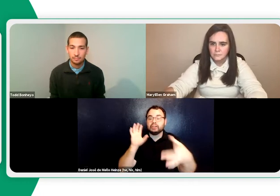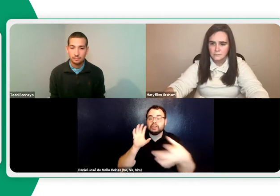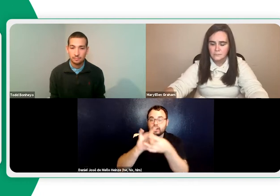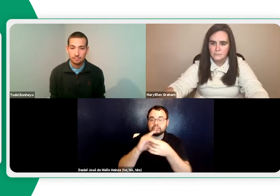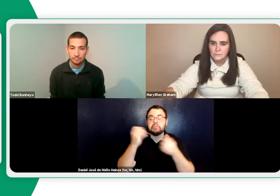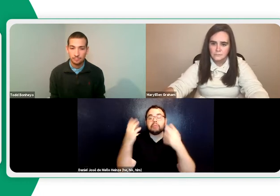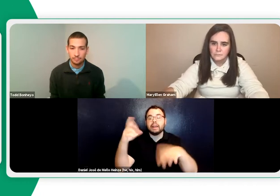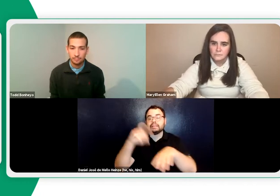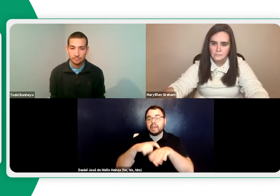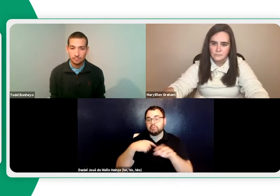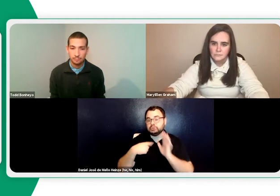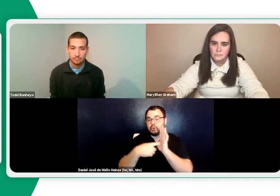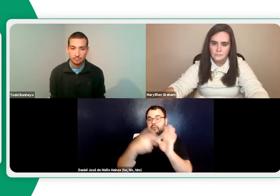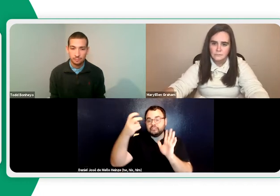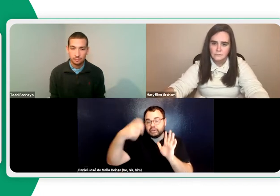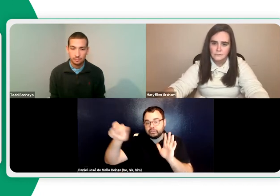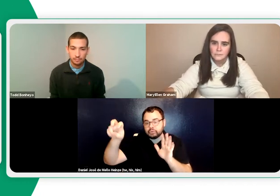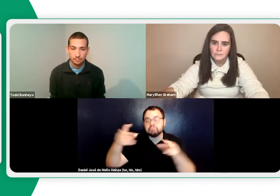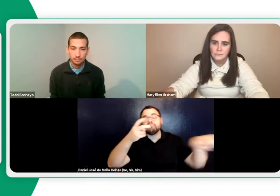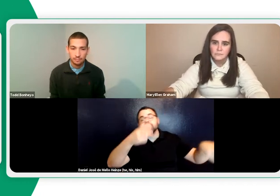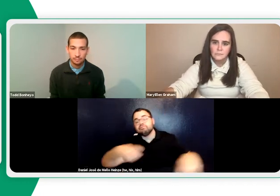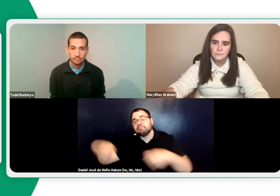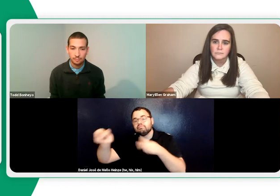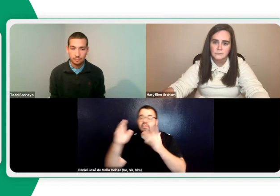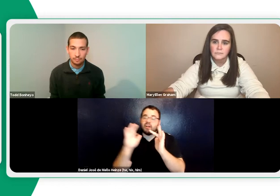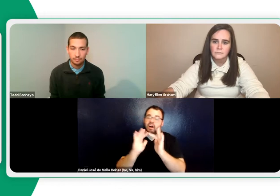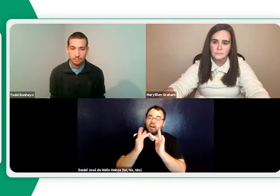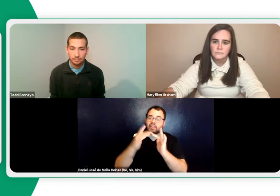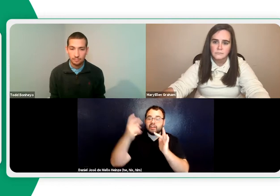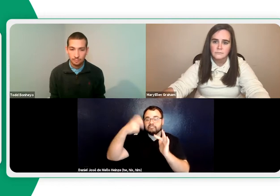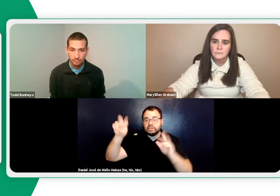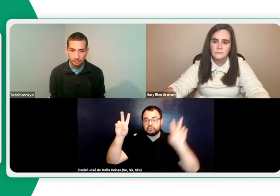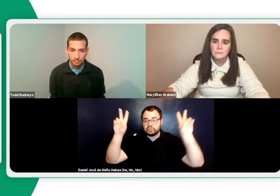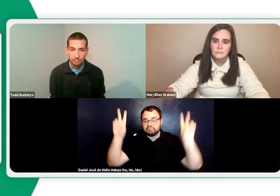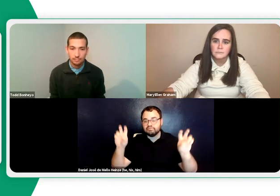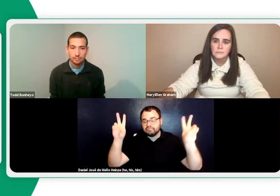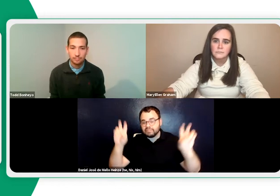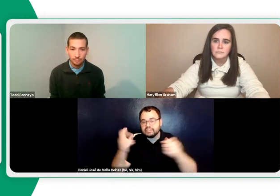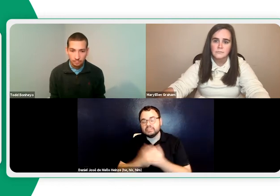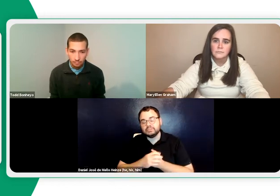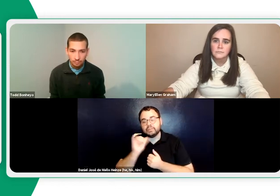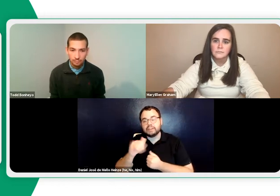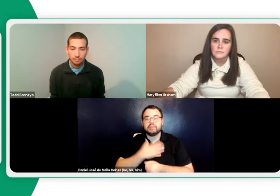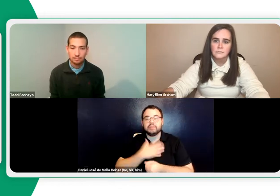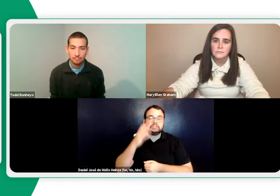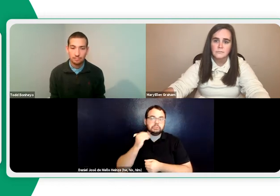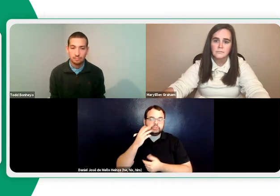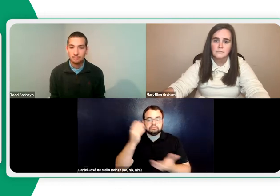And also often I would connect with students and we would do online field